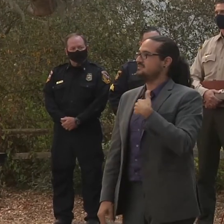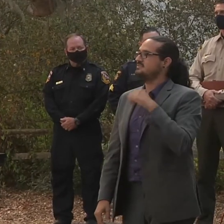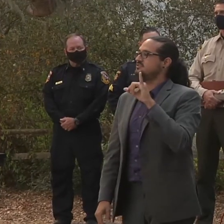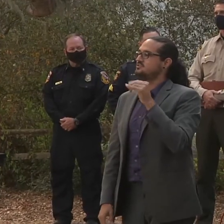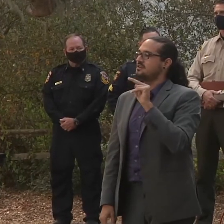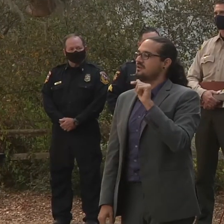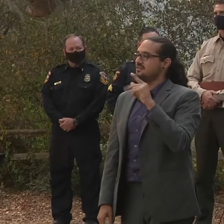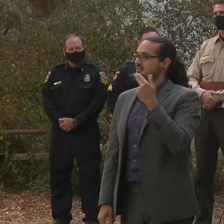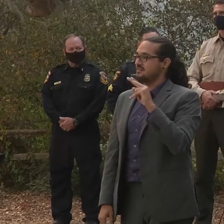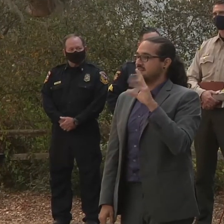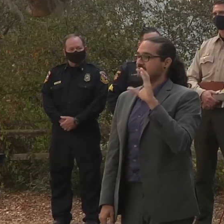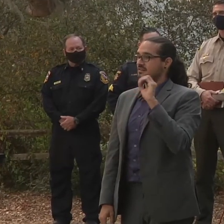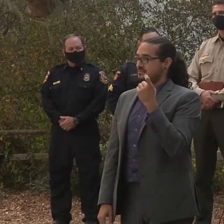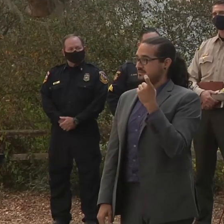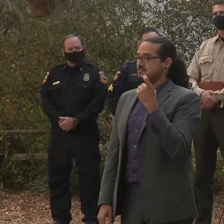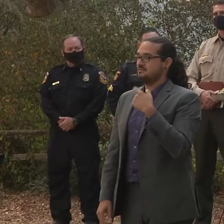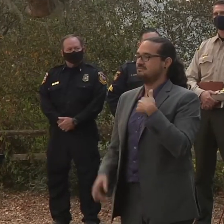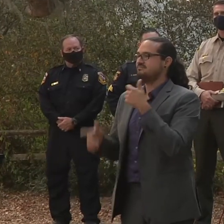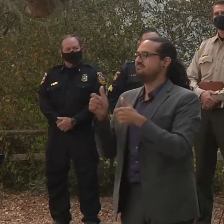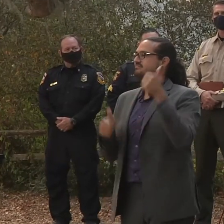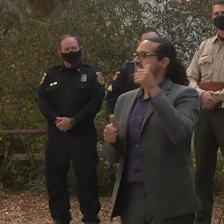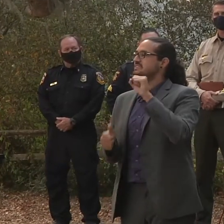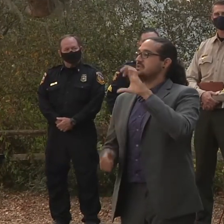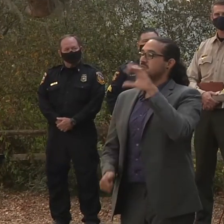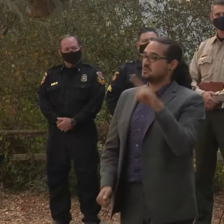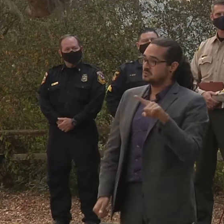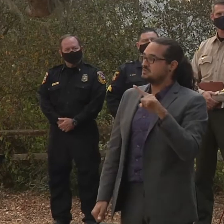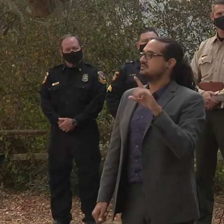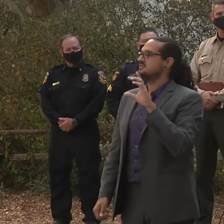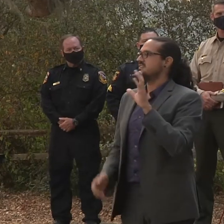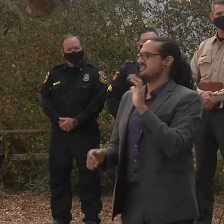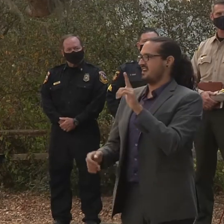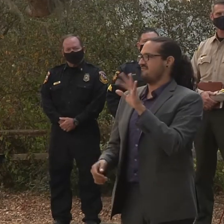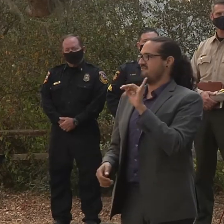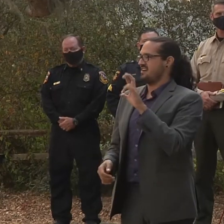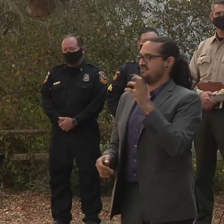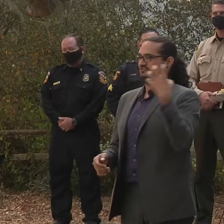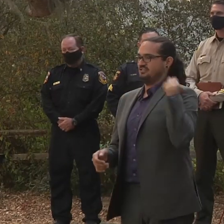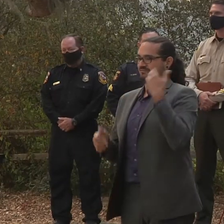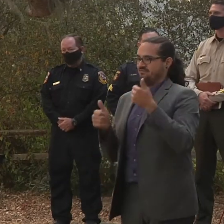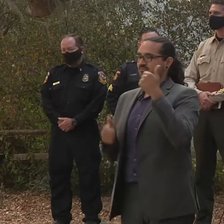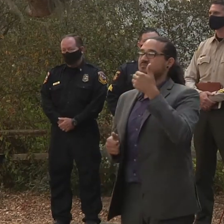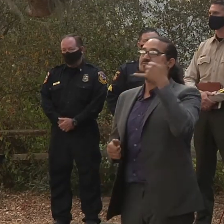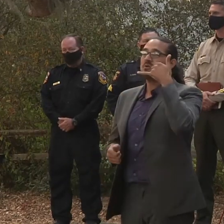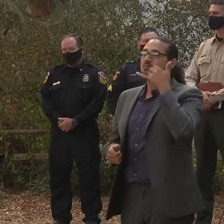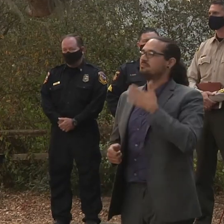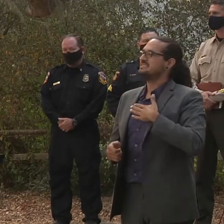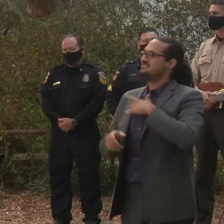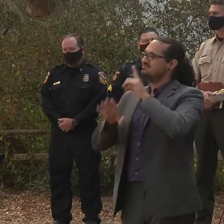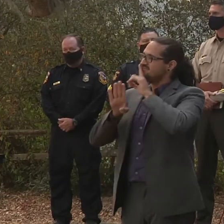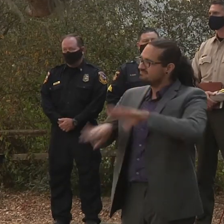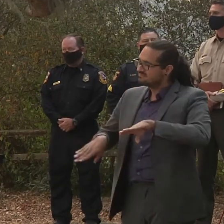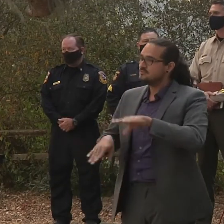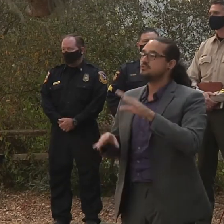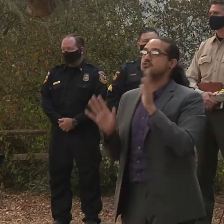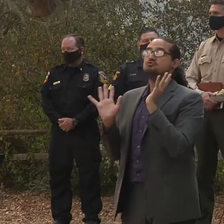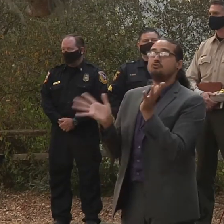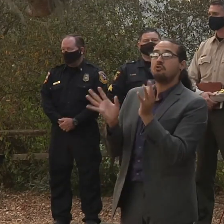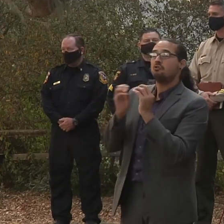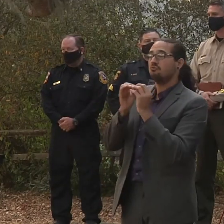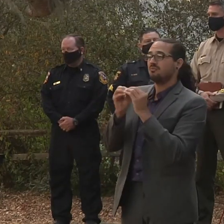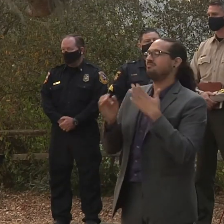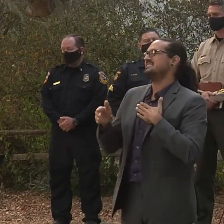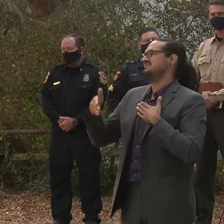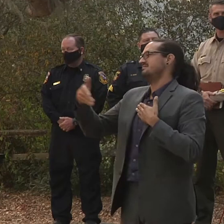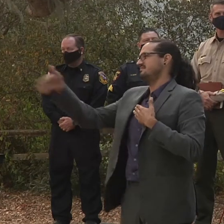unit and the line officer here on this incident. Just as always, if you can mute your telephones, take any conversations outside the press briefing area